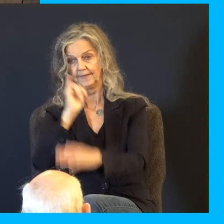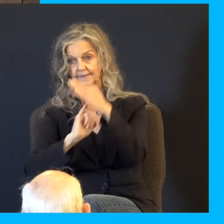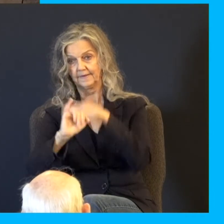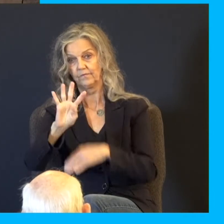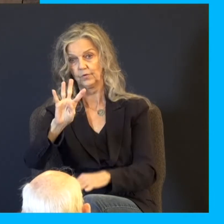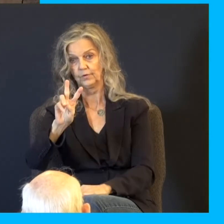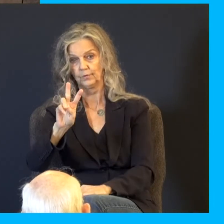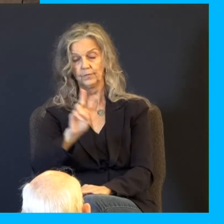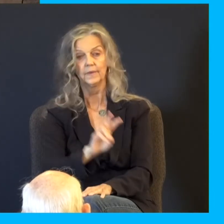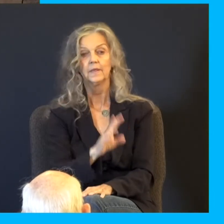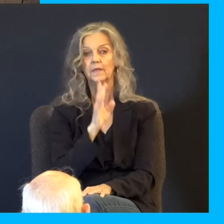Let's talk about another son.